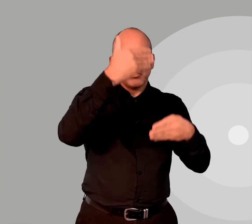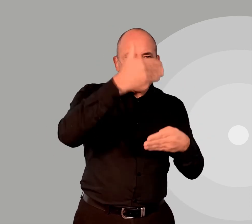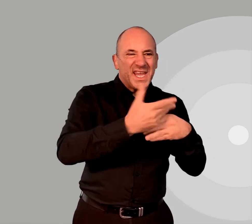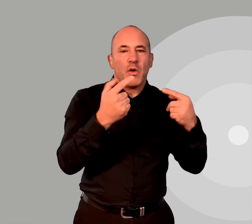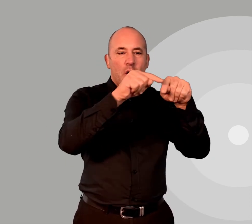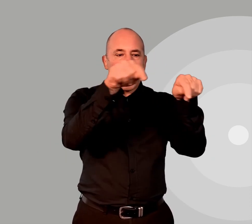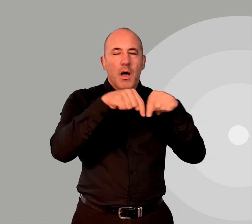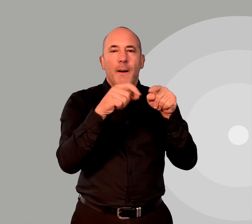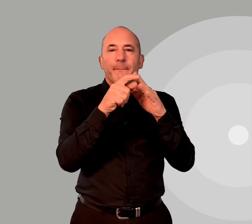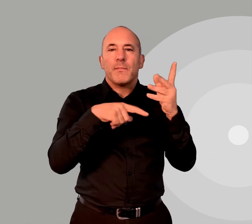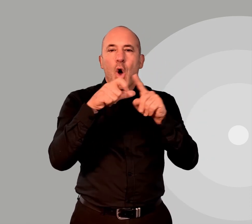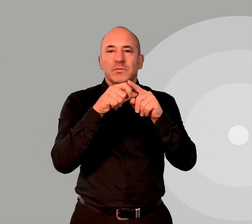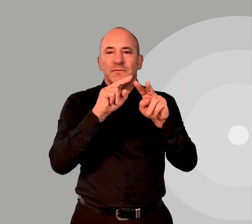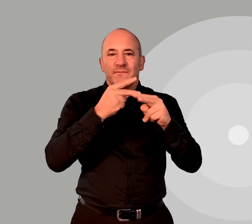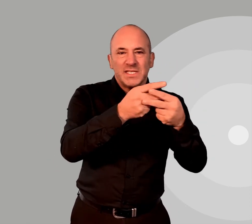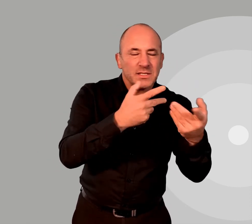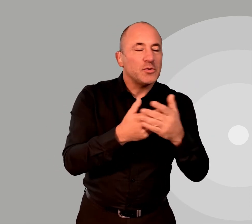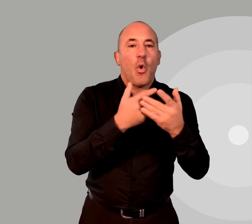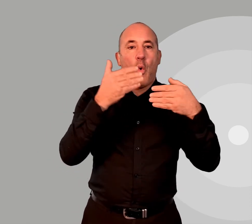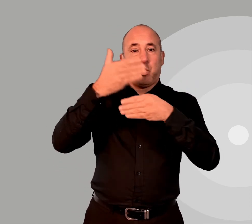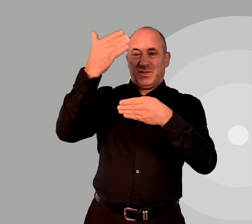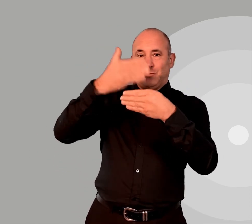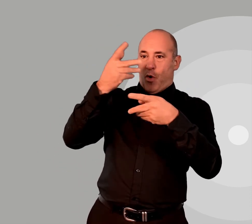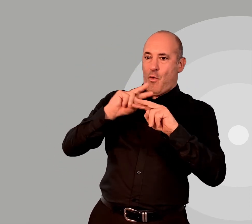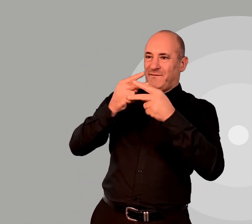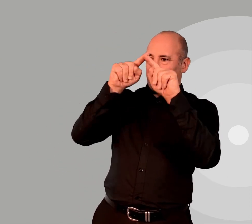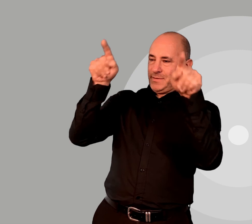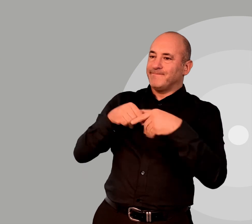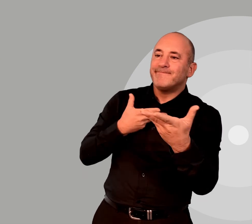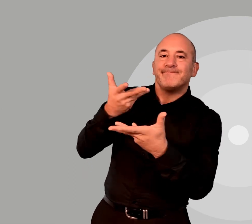screens, visiting pods and window visits.